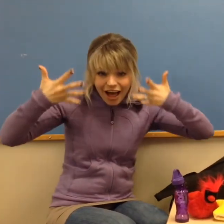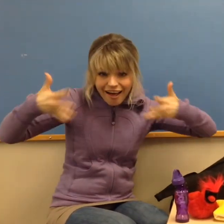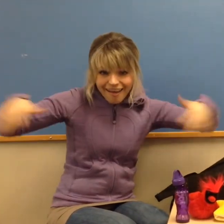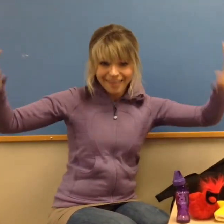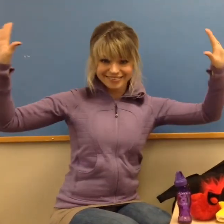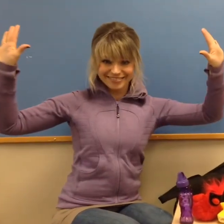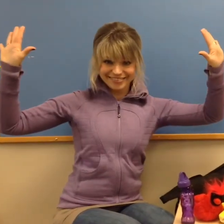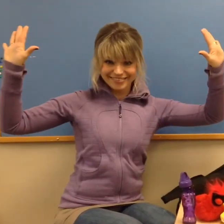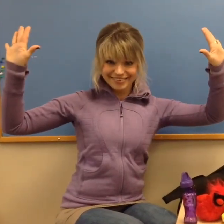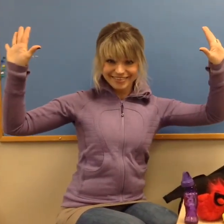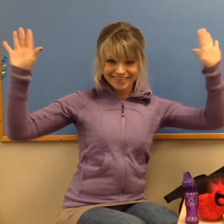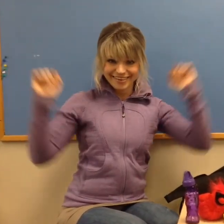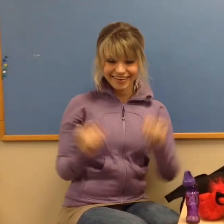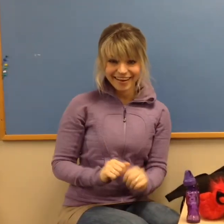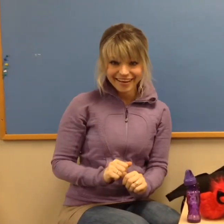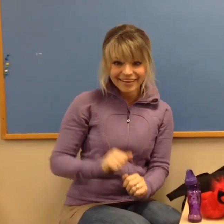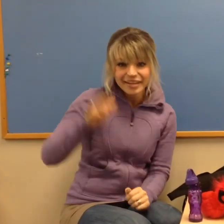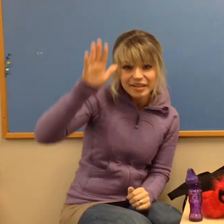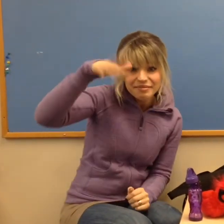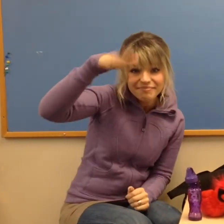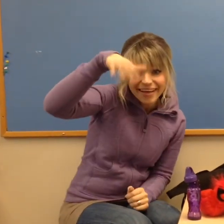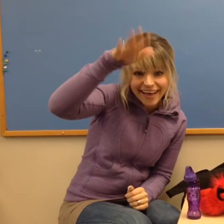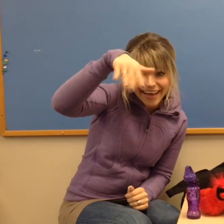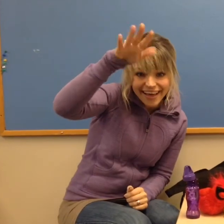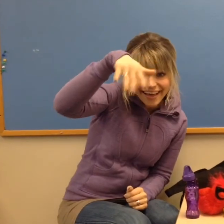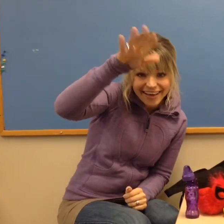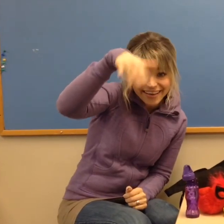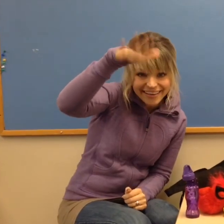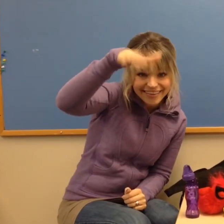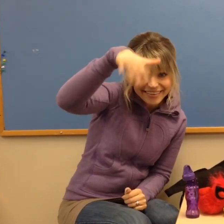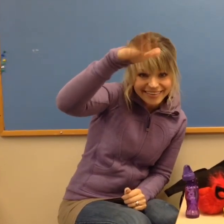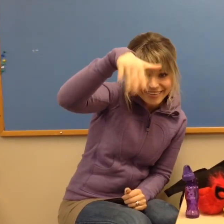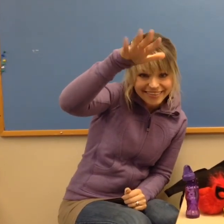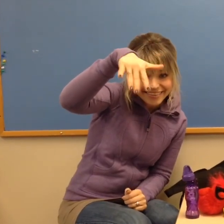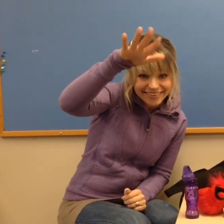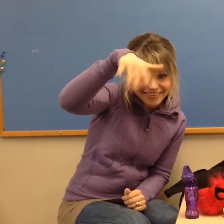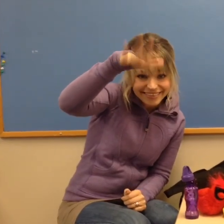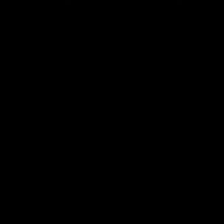All done. Bye. Oh. Thank you.